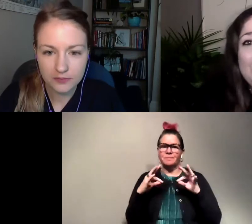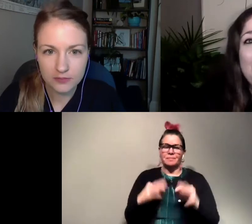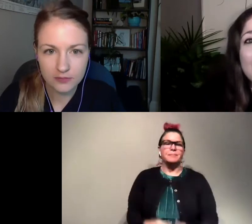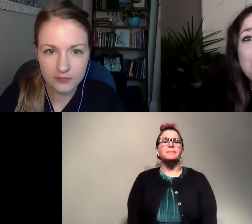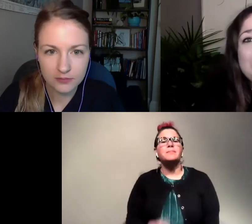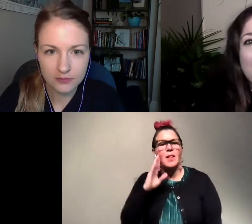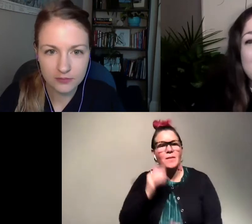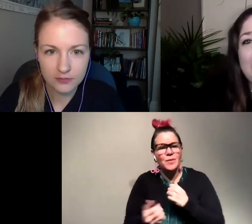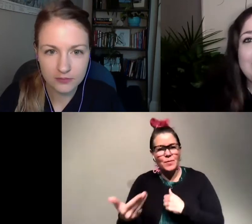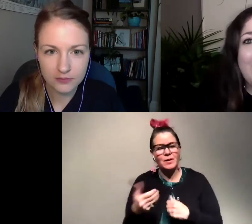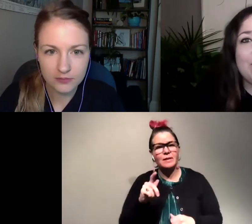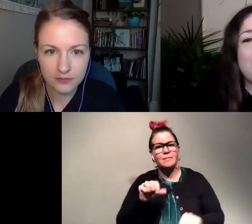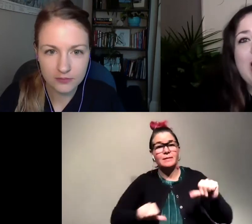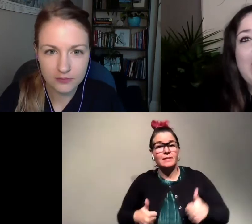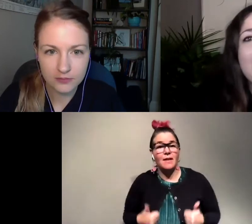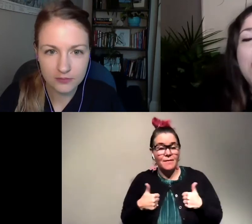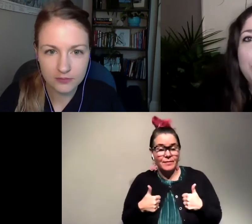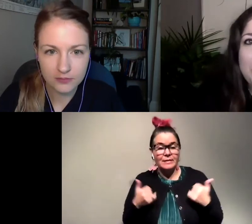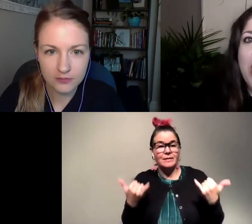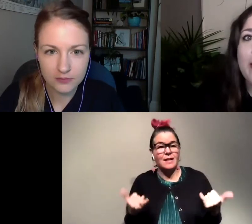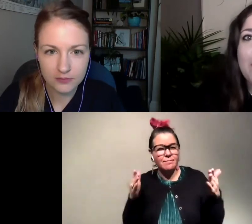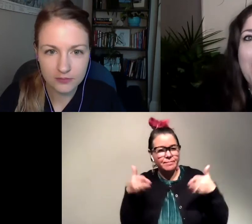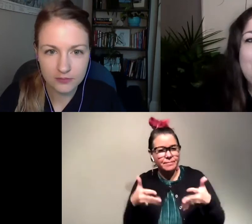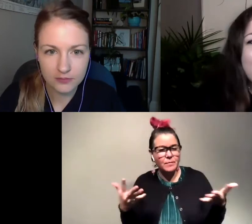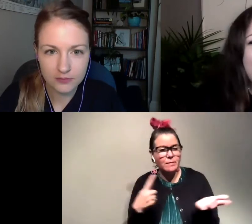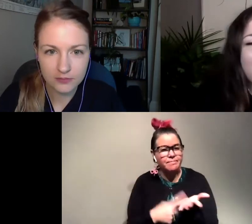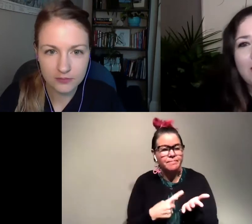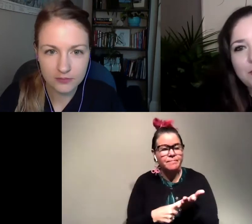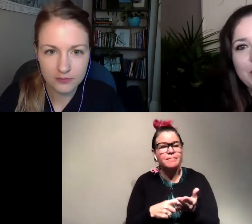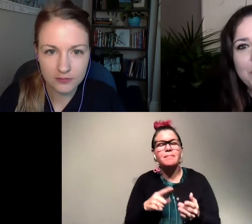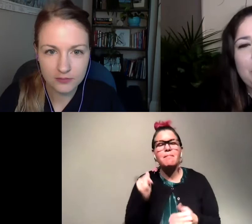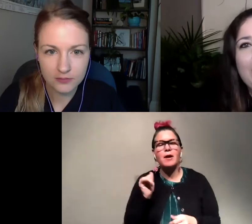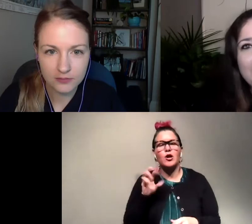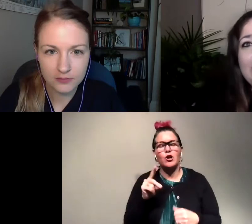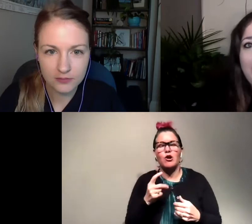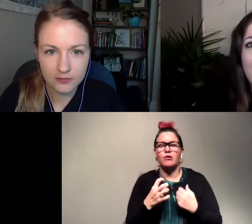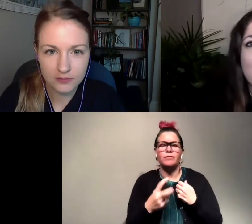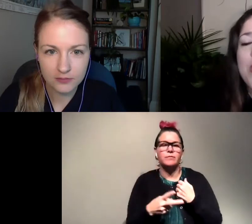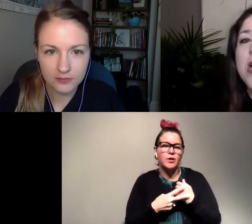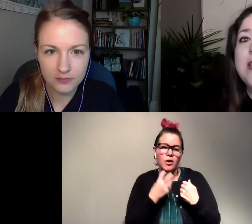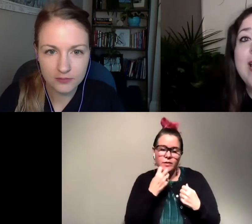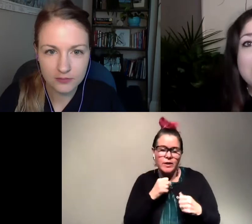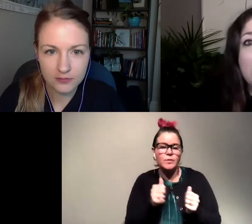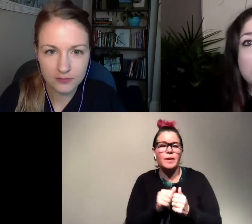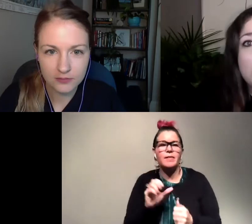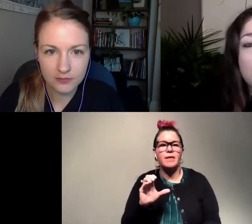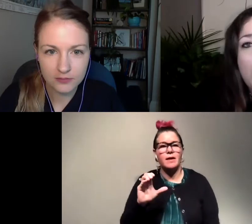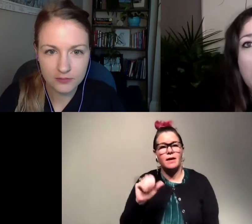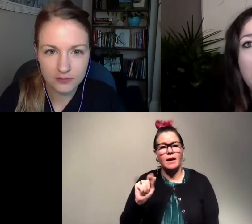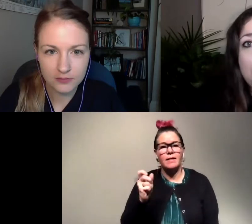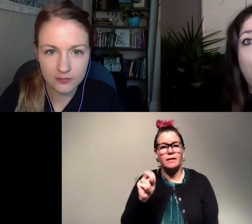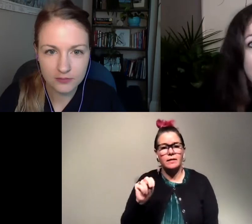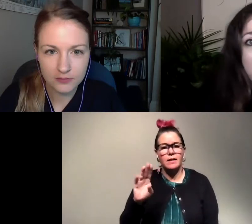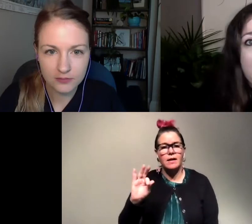Hey everybody, welcome to Skype with Scientist Live. Today we're going to be talking about backyard conservation with Caitlin Cunningham. Today is also